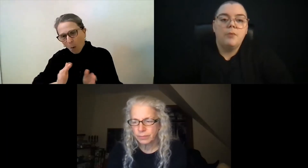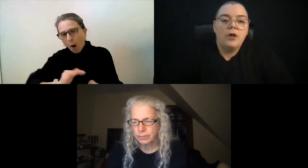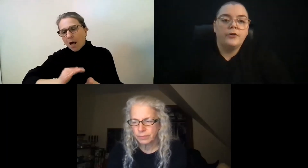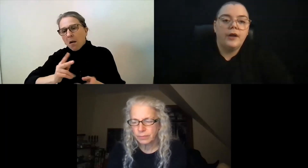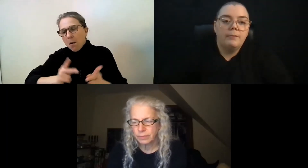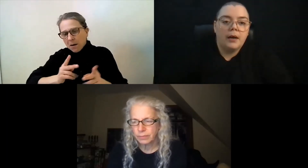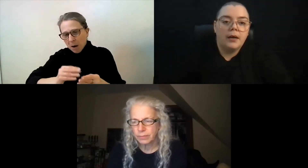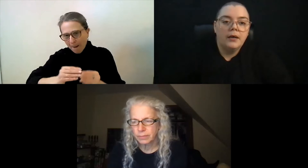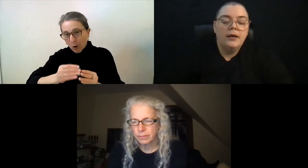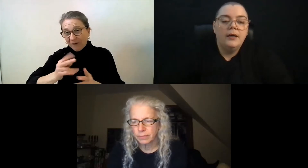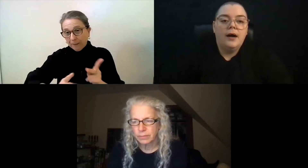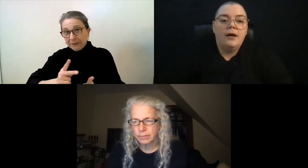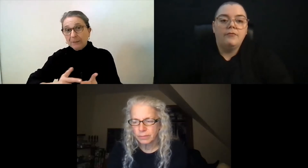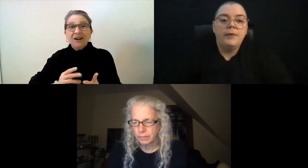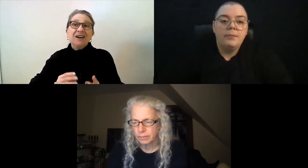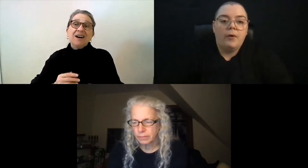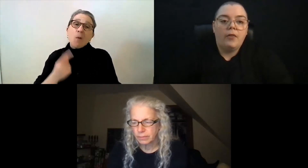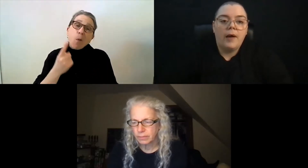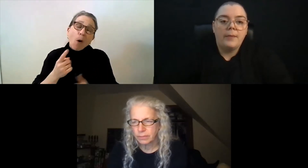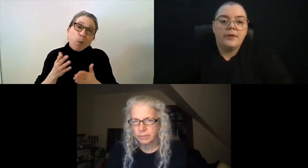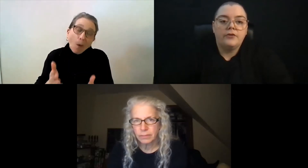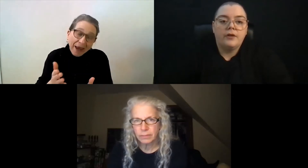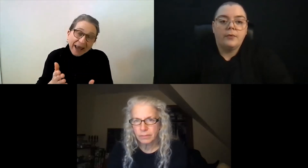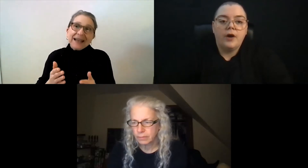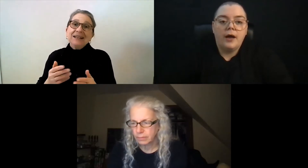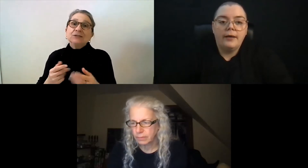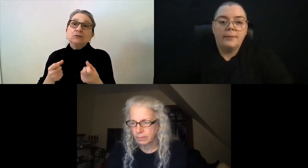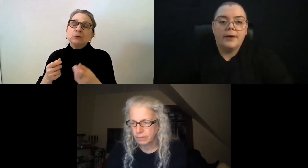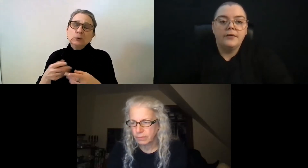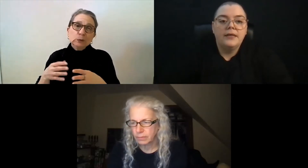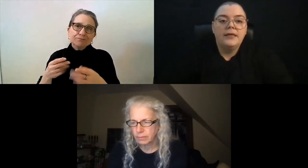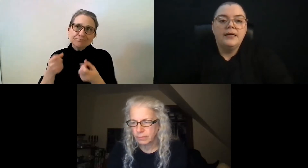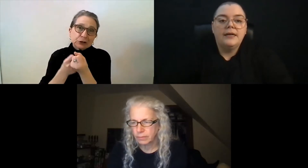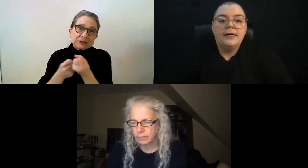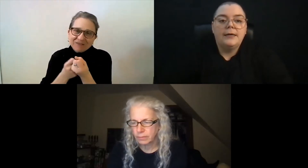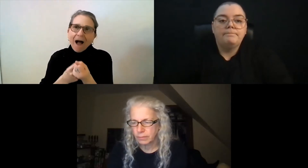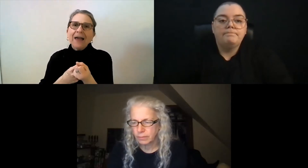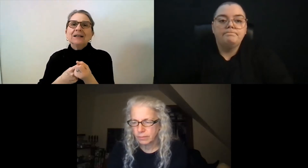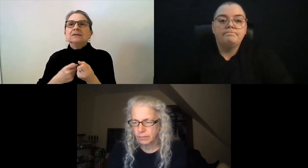It's a smaller number of people, the population that we're talking about.